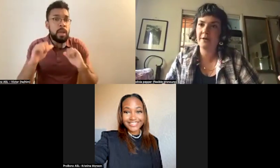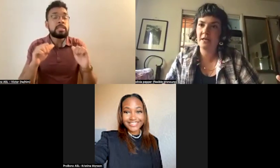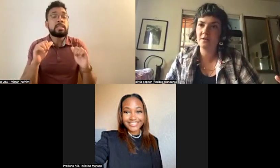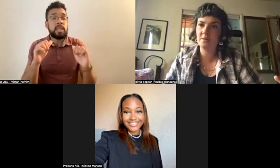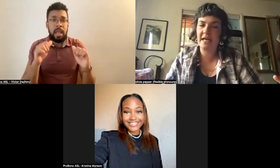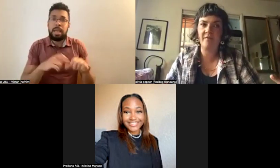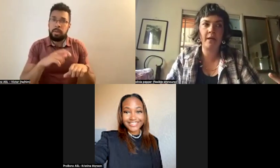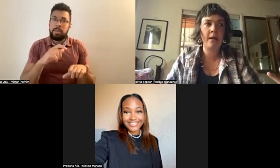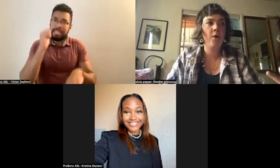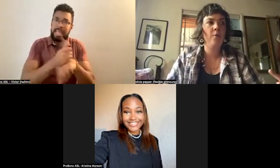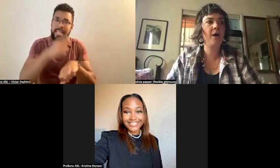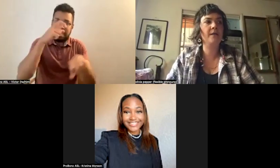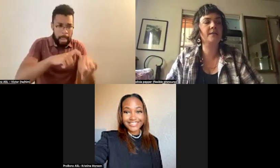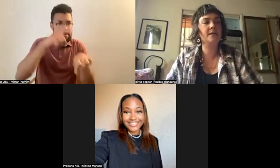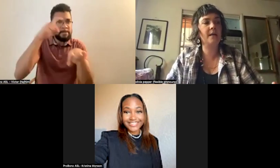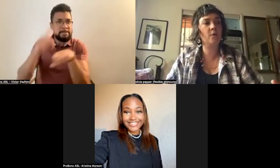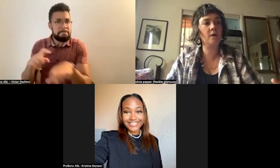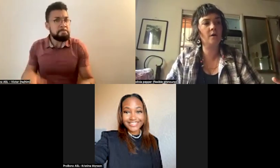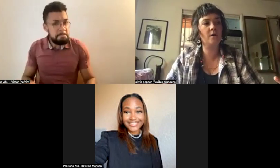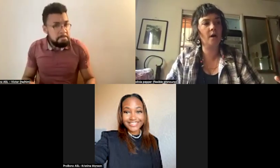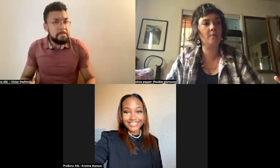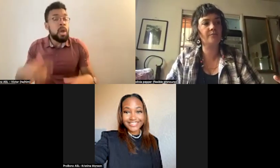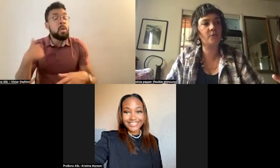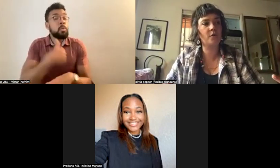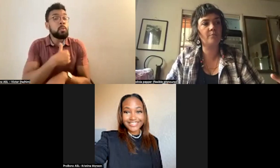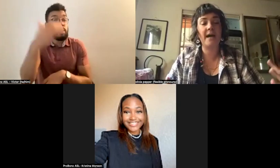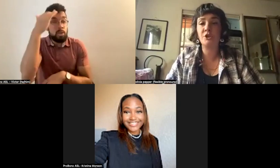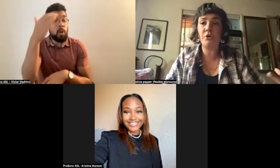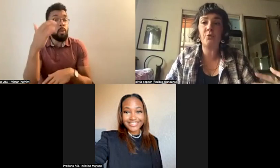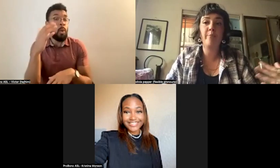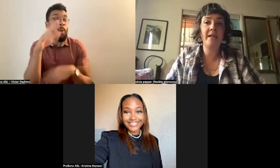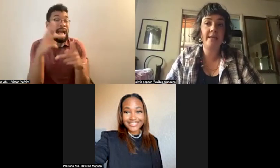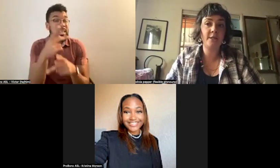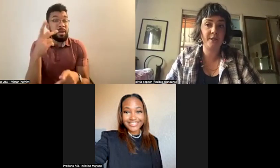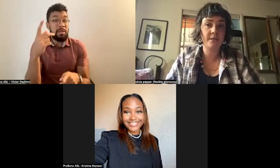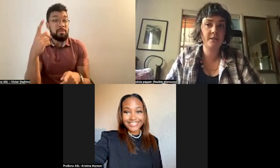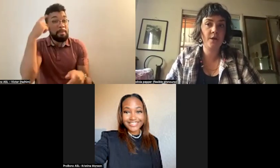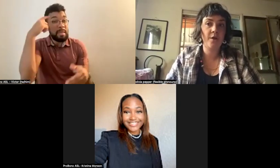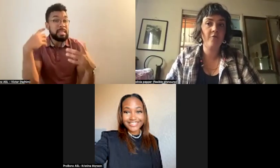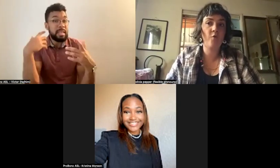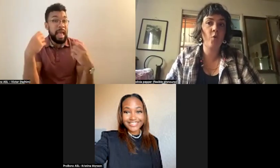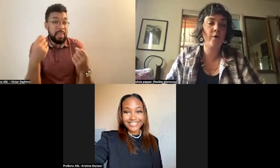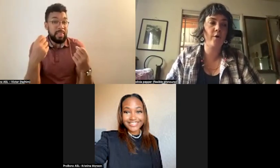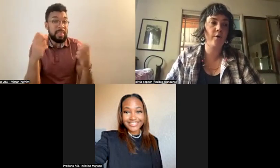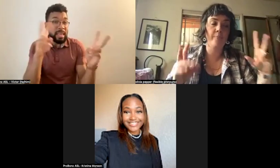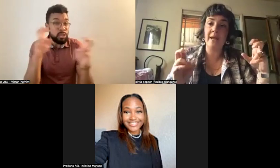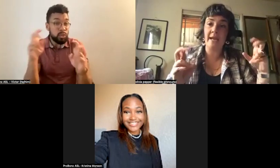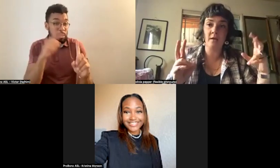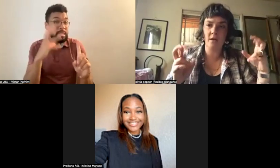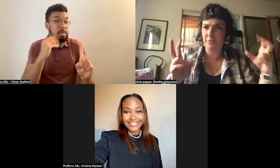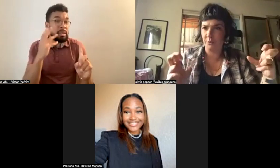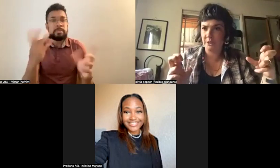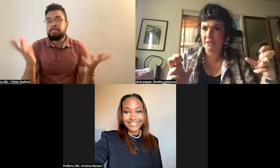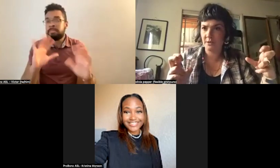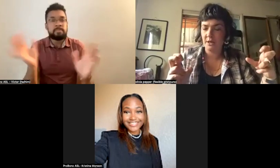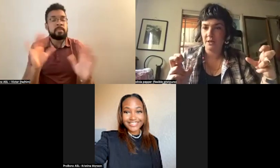Baroness Elsa was having, but they were, um, magical remediations for male